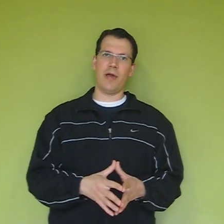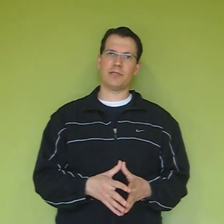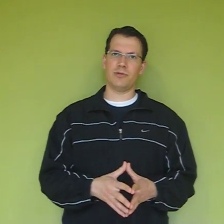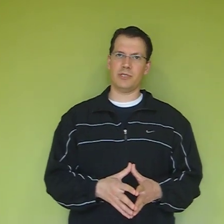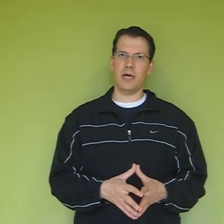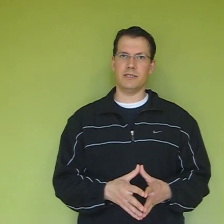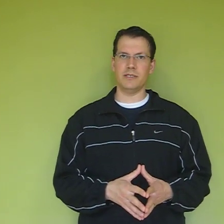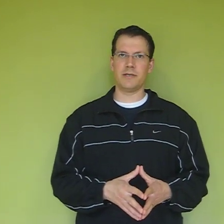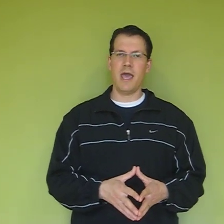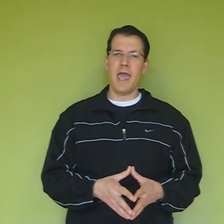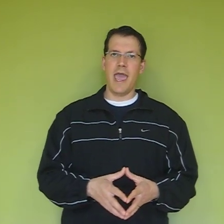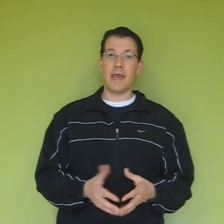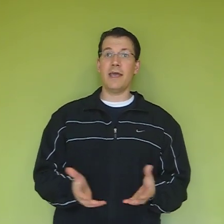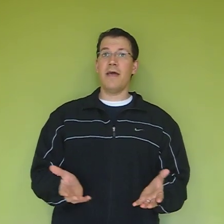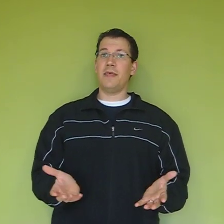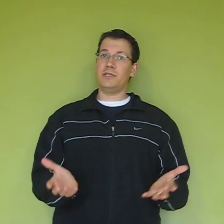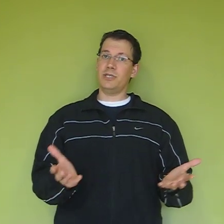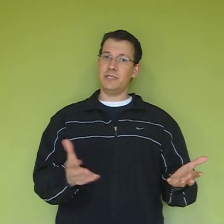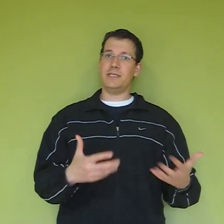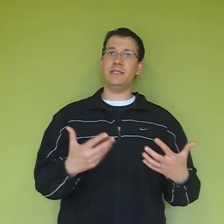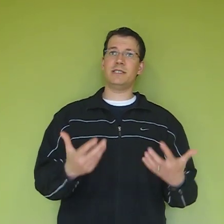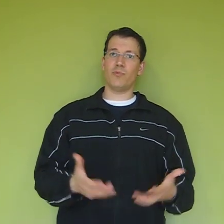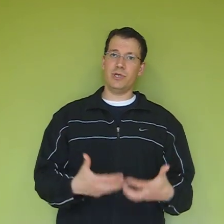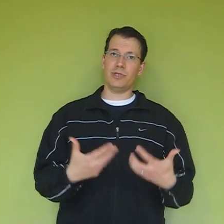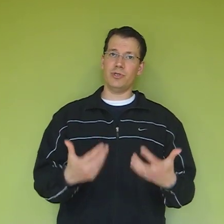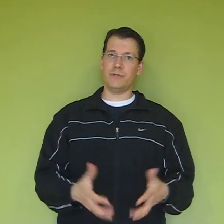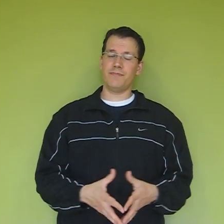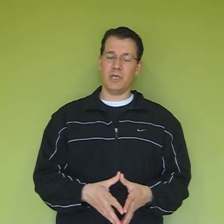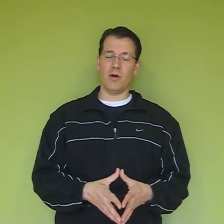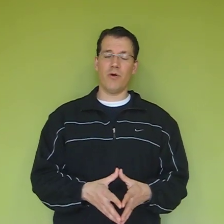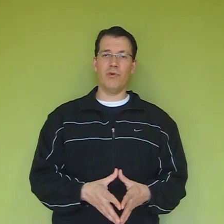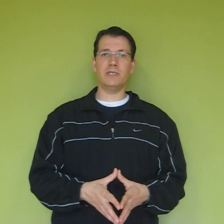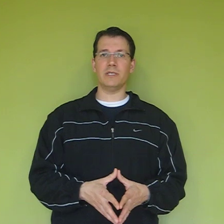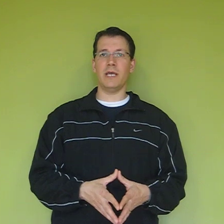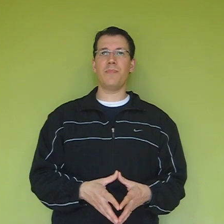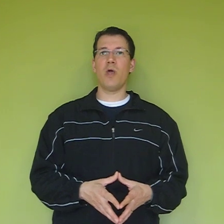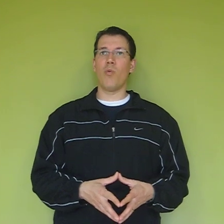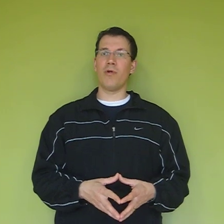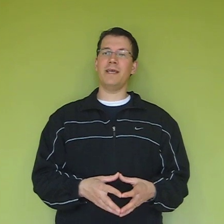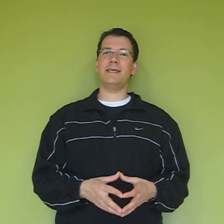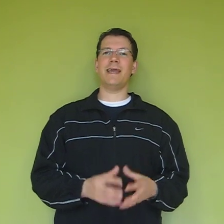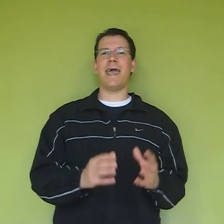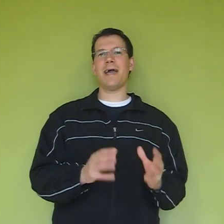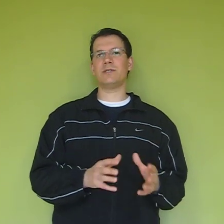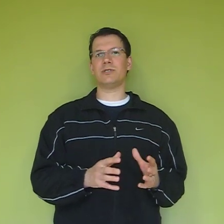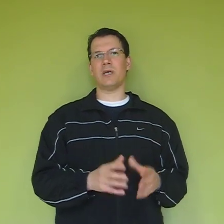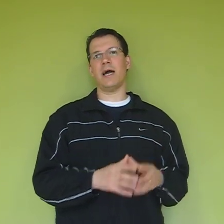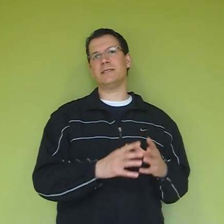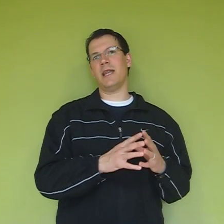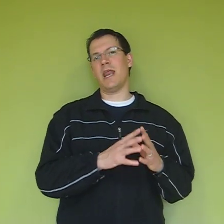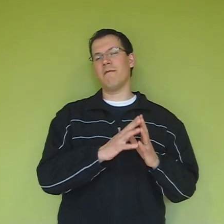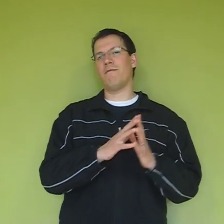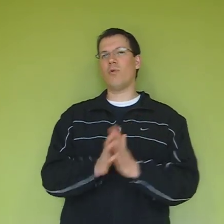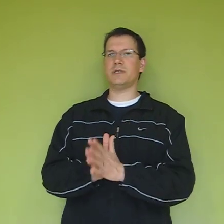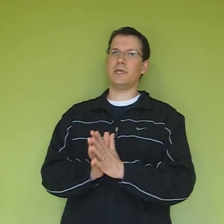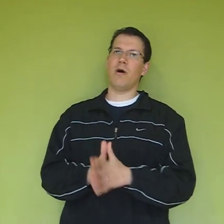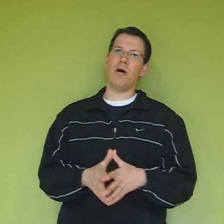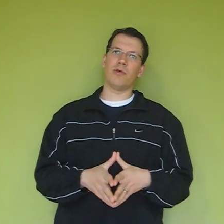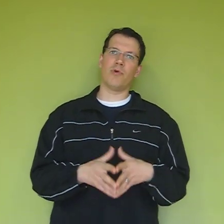exercises. And they just did some research, you know, recently where they did an exercise that ended up focusing on the